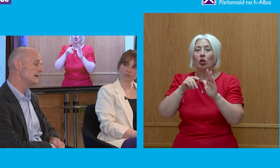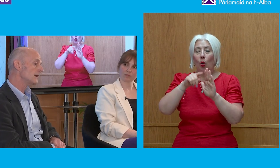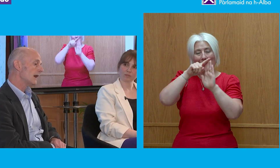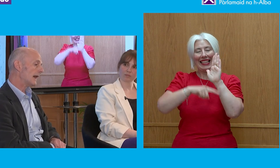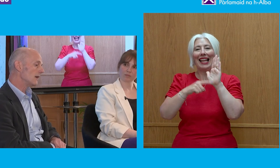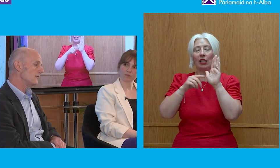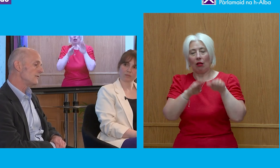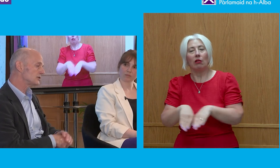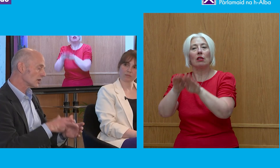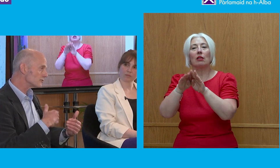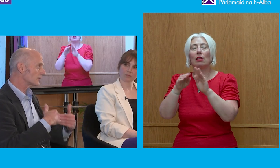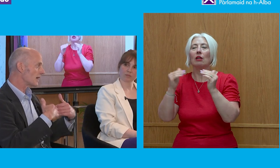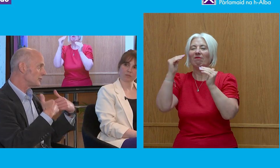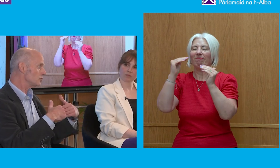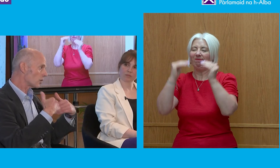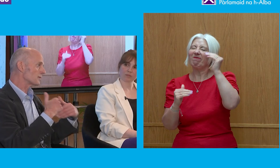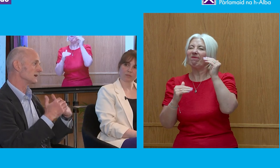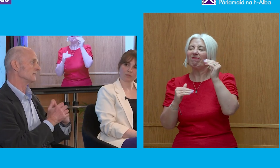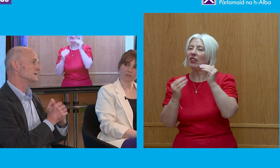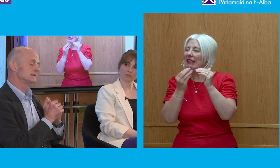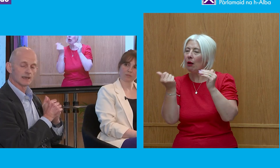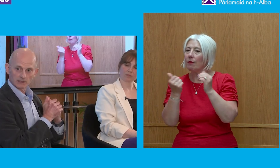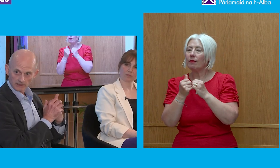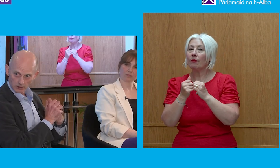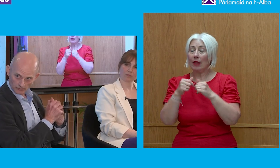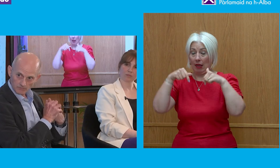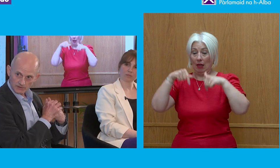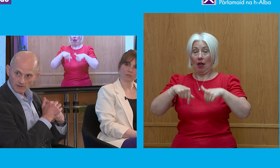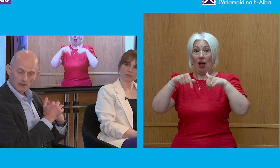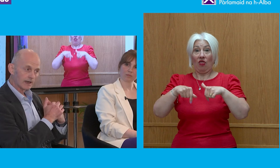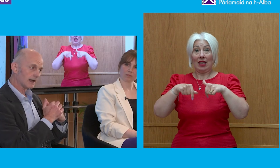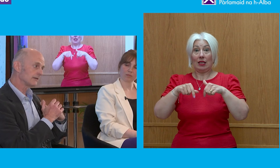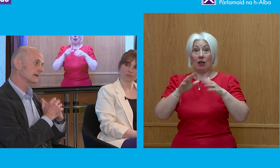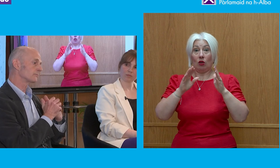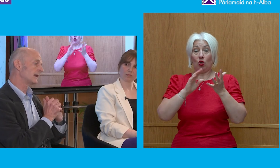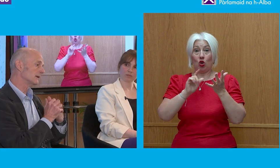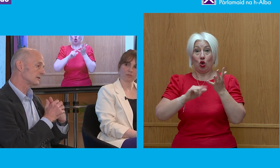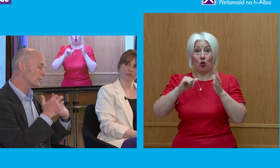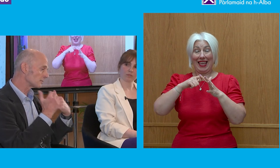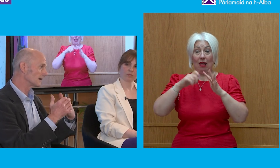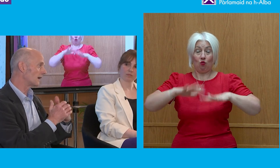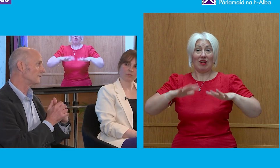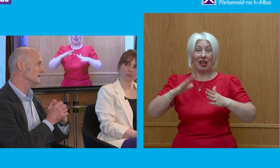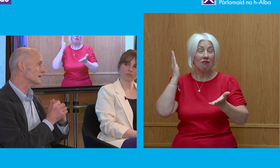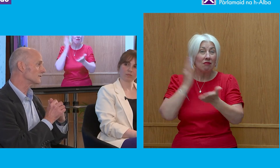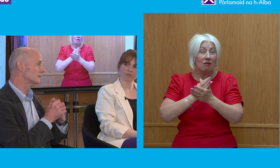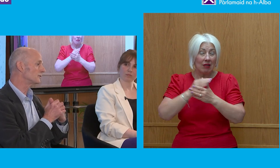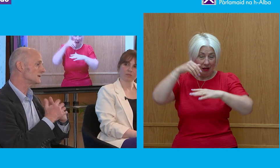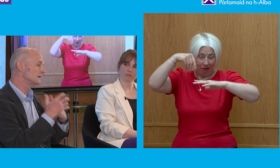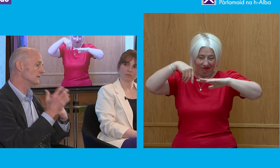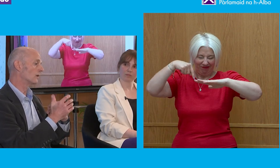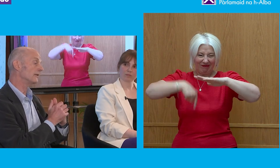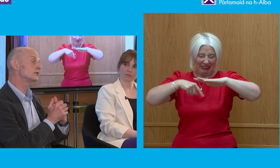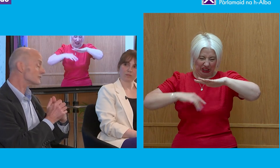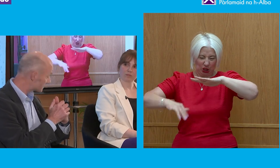of them. This country, I do not believe, is systemically corrupt. I think, by and large, public life in this country